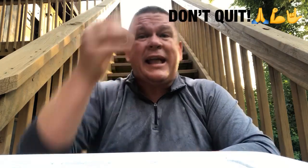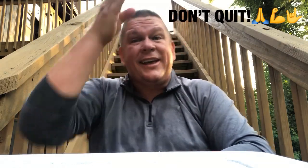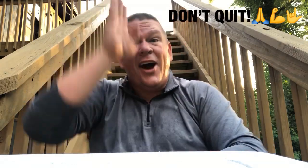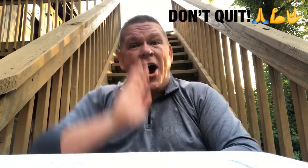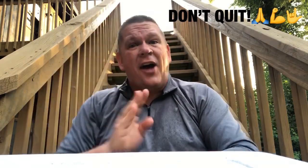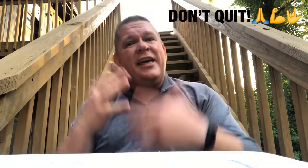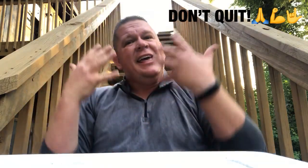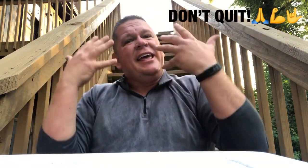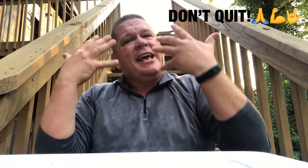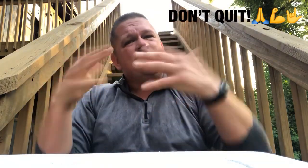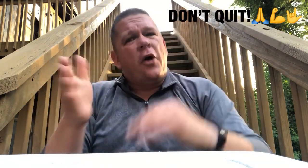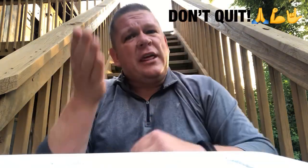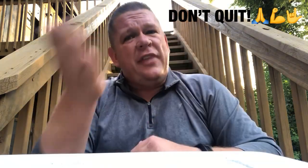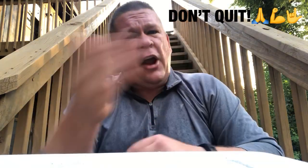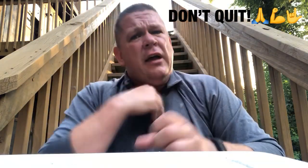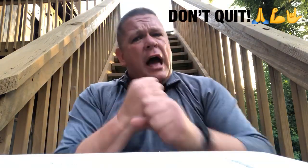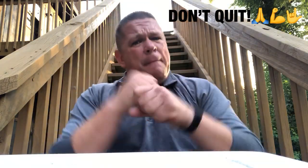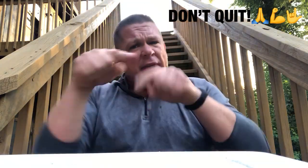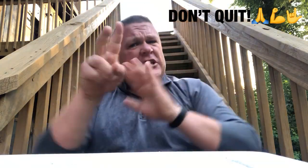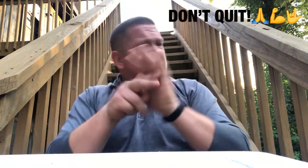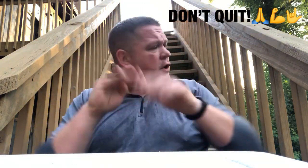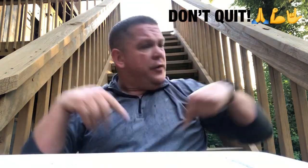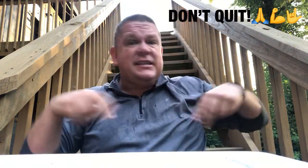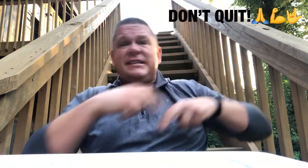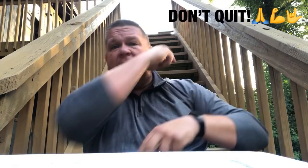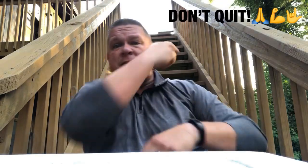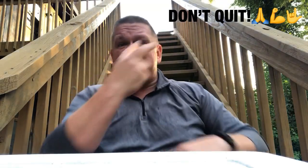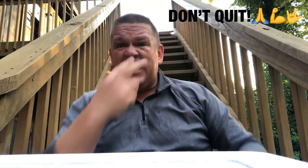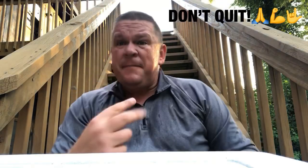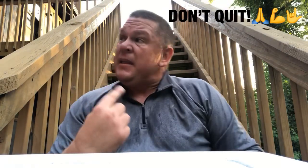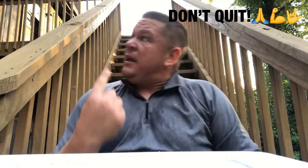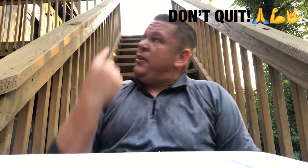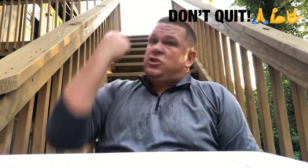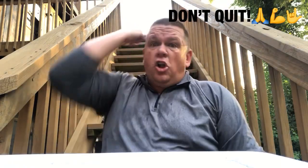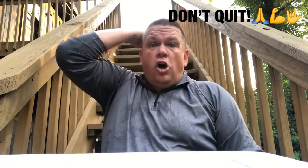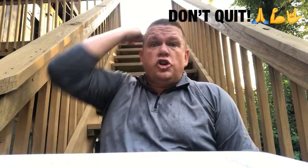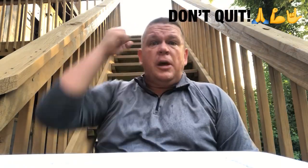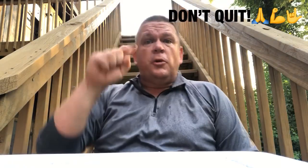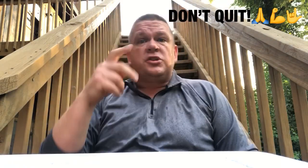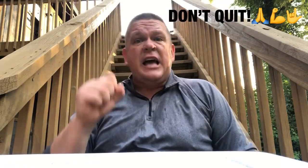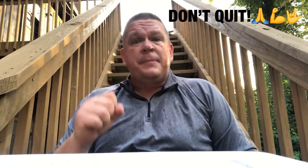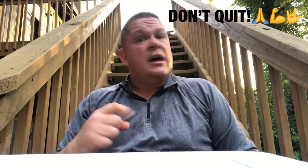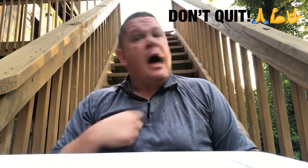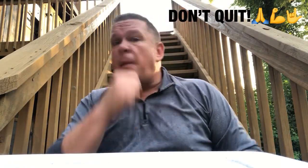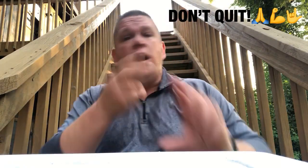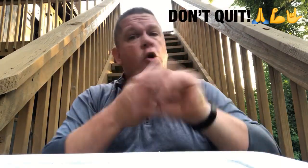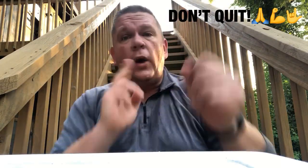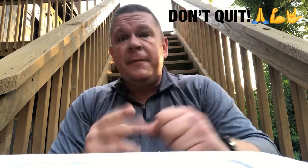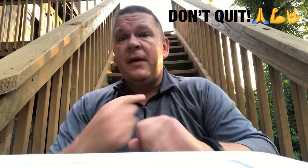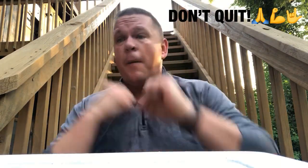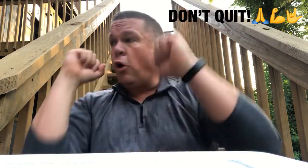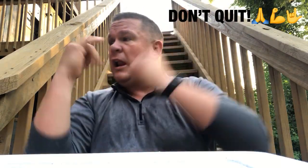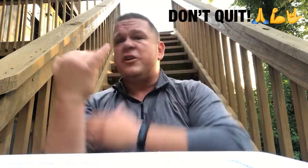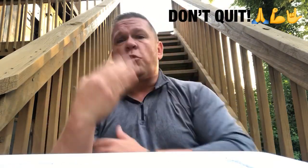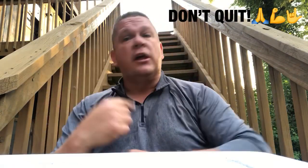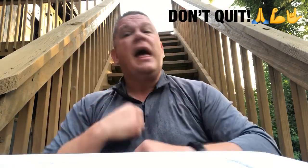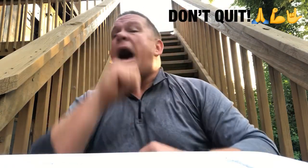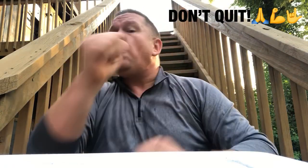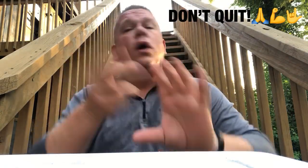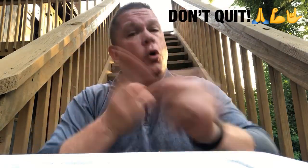and god is already there i made this video on these steps see there's a long journey up those steps i'm not gonna quit i'm working out this morning i don't want to